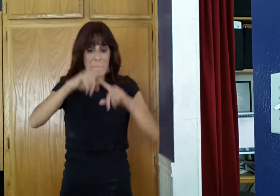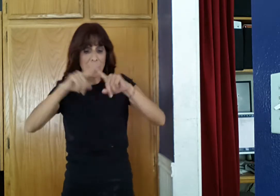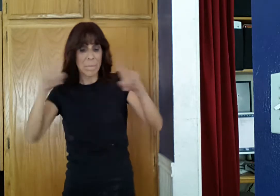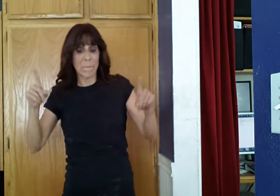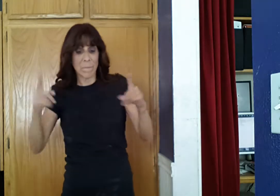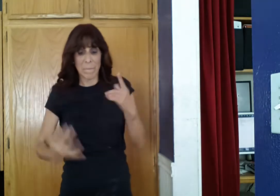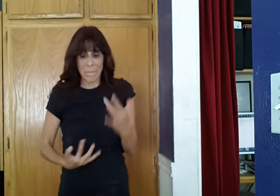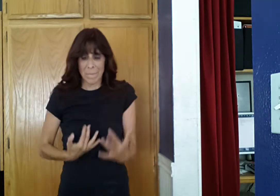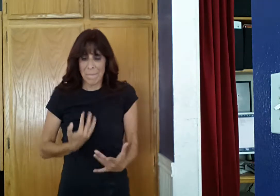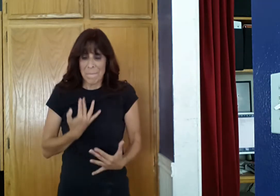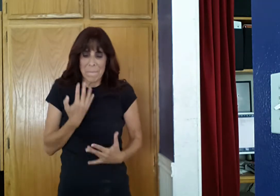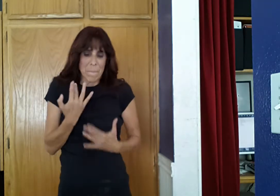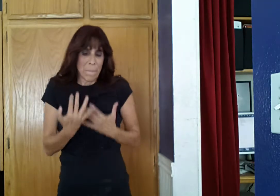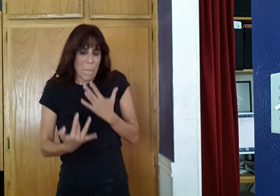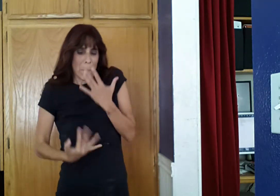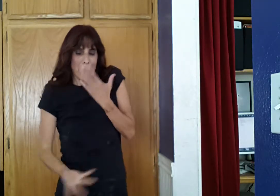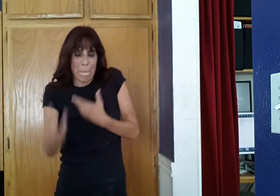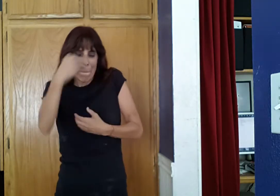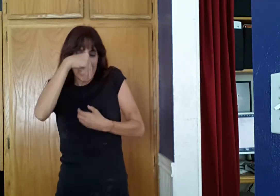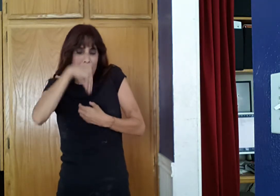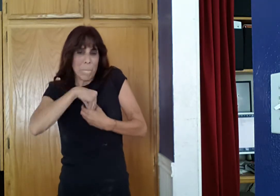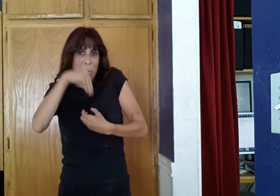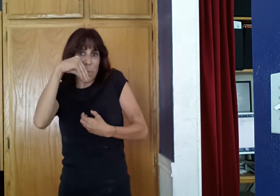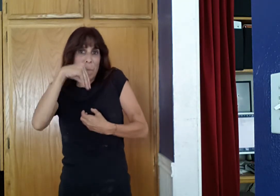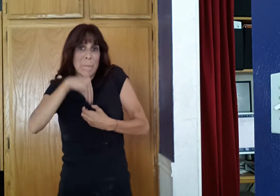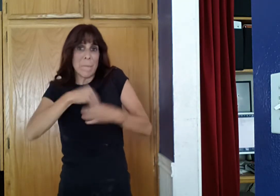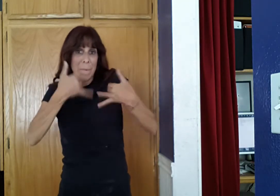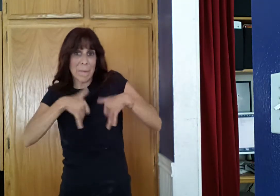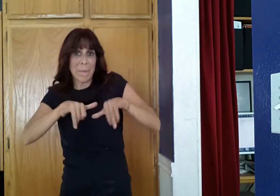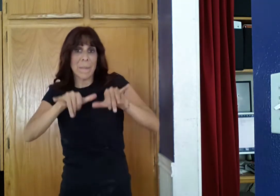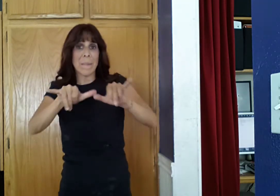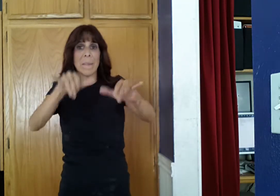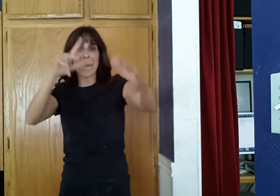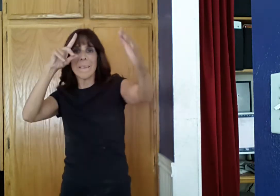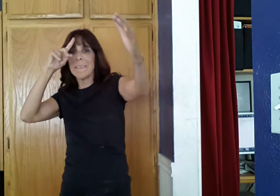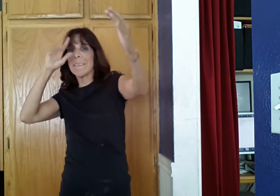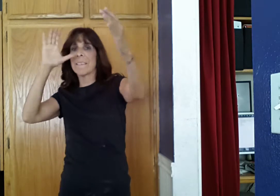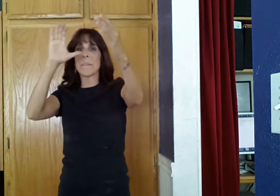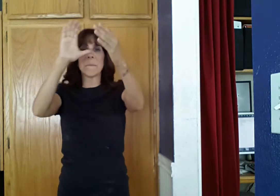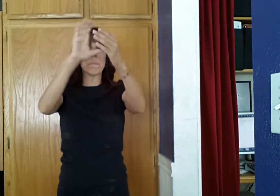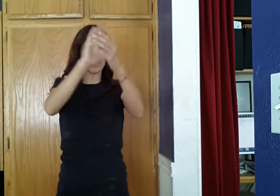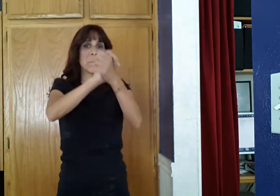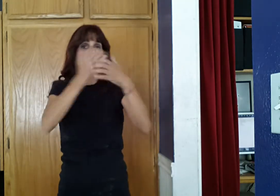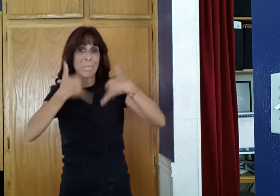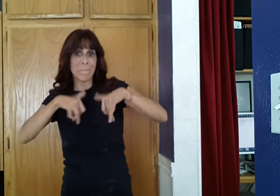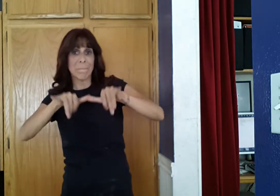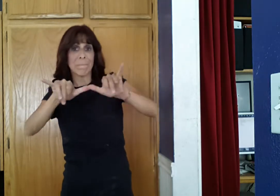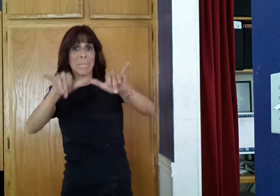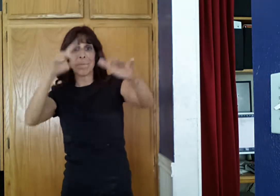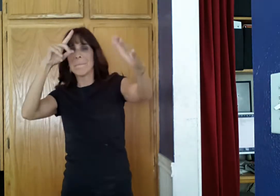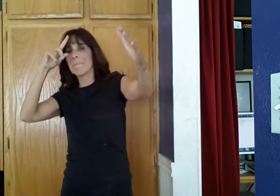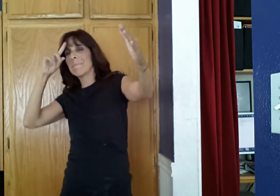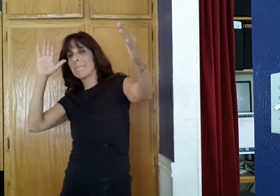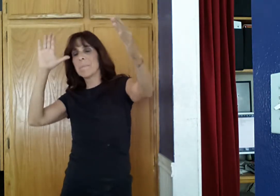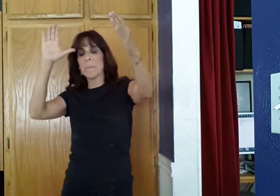There's a fire burning in my bones. I still believe. Yeah, I still believe.